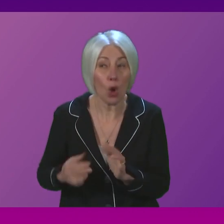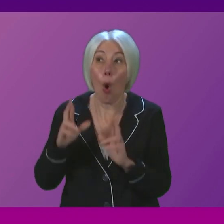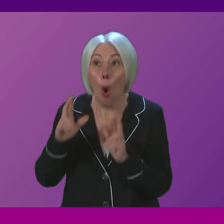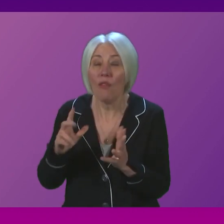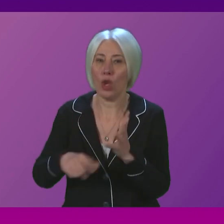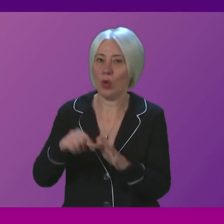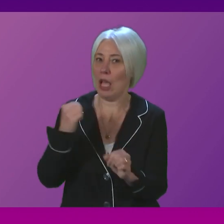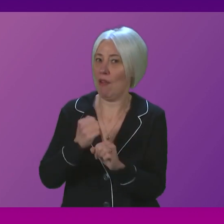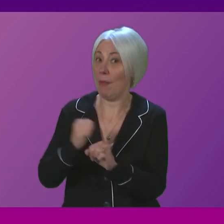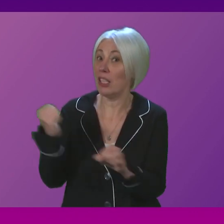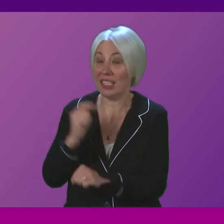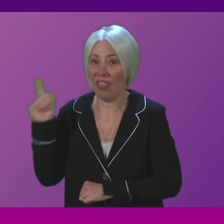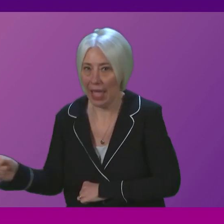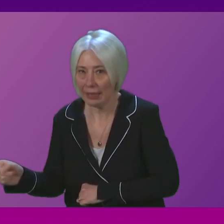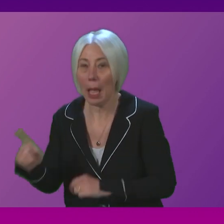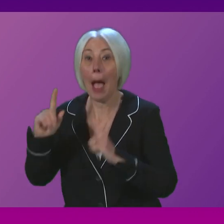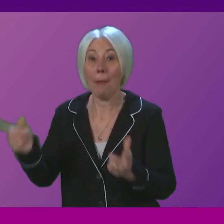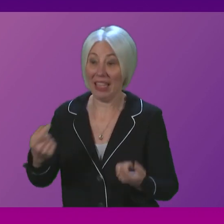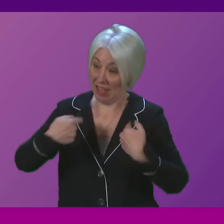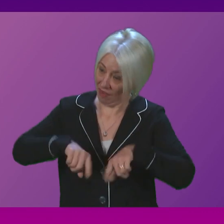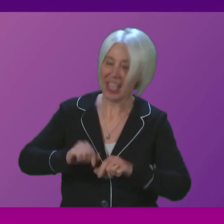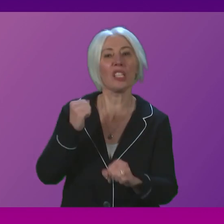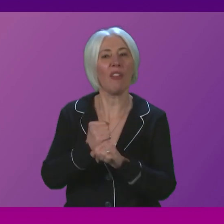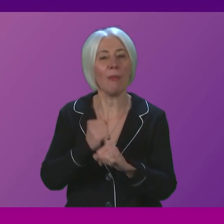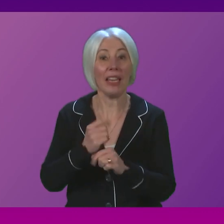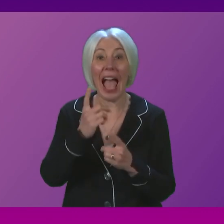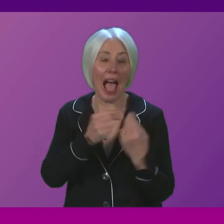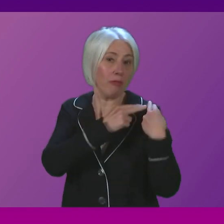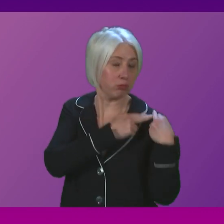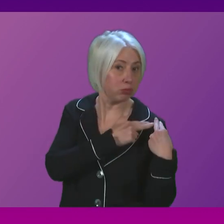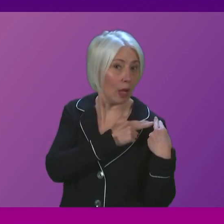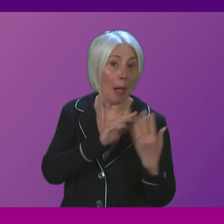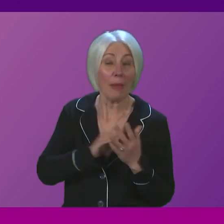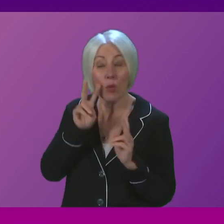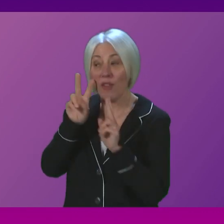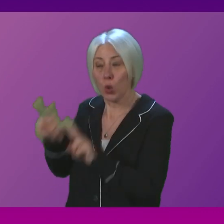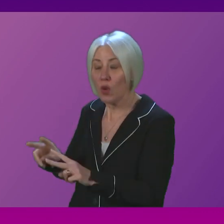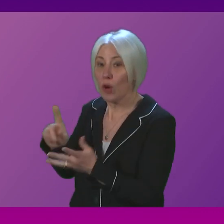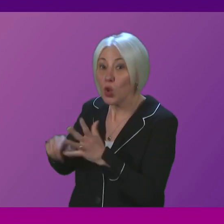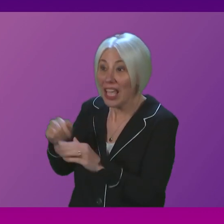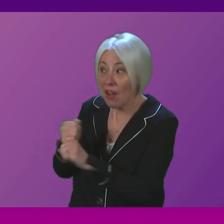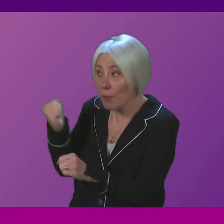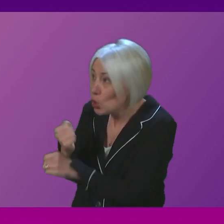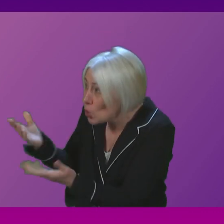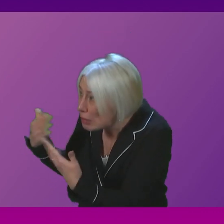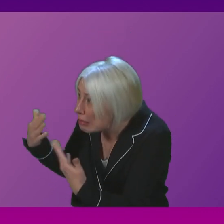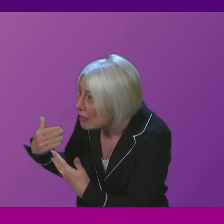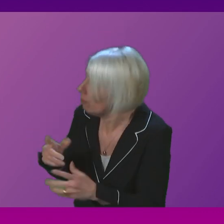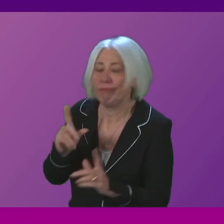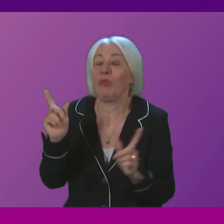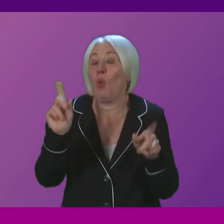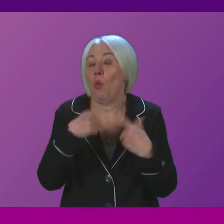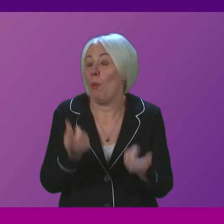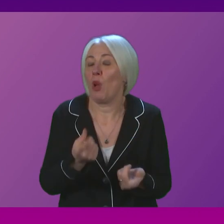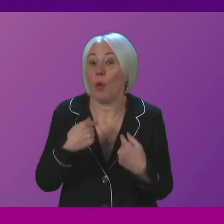but of course if these powers lied in the hands of this parliament we wouldn't have to look to a UK government to do these things we could do these things at our own